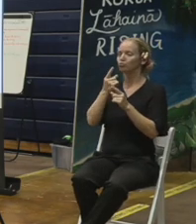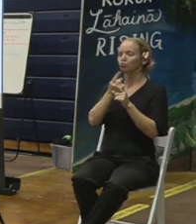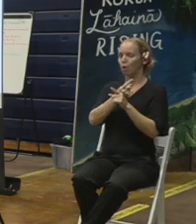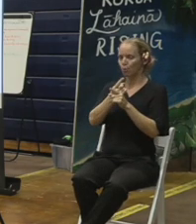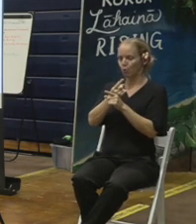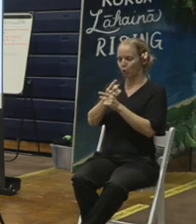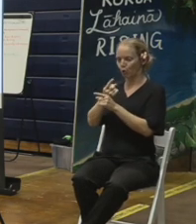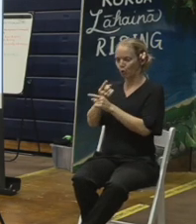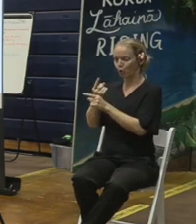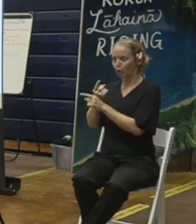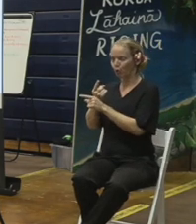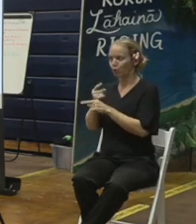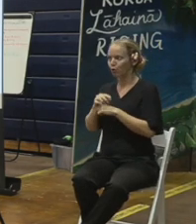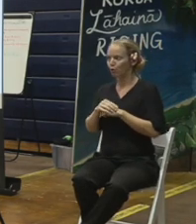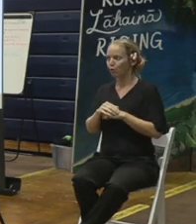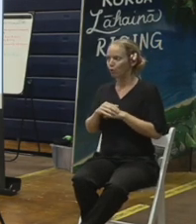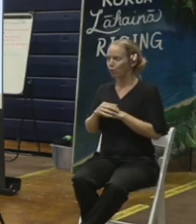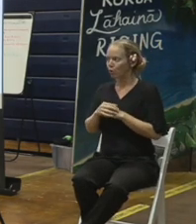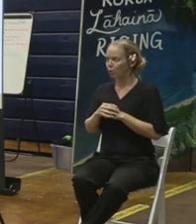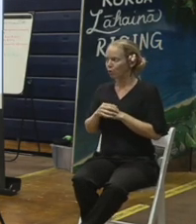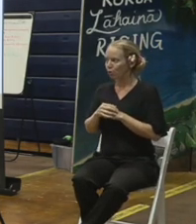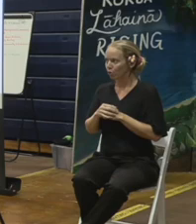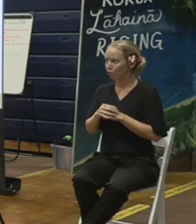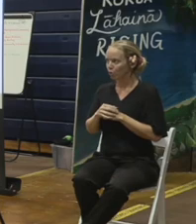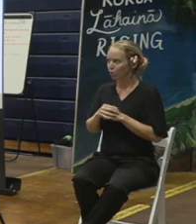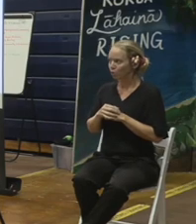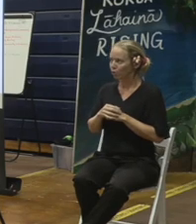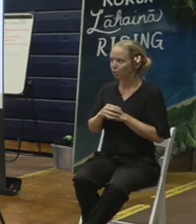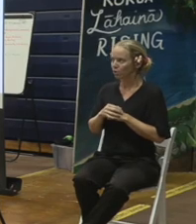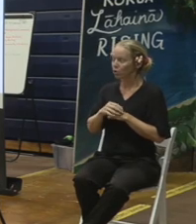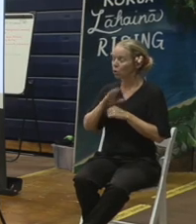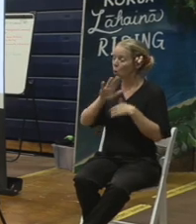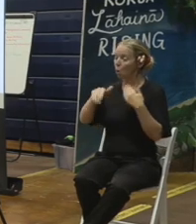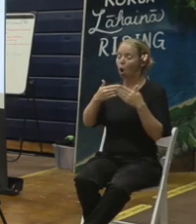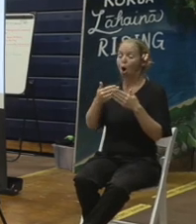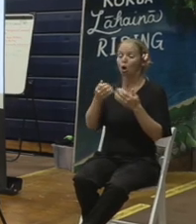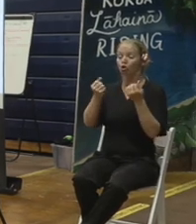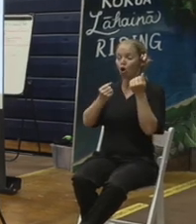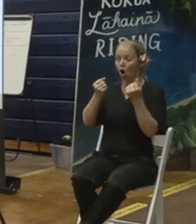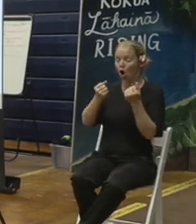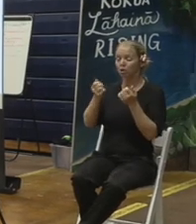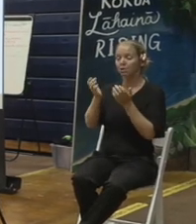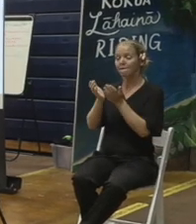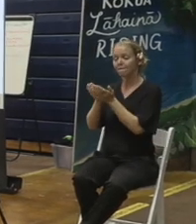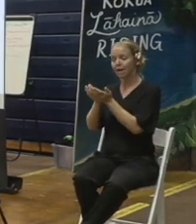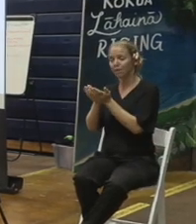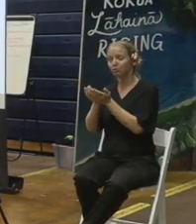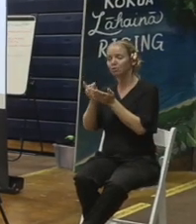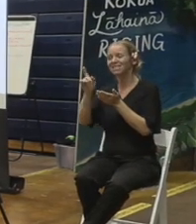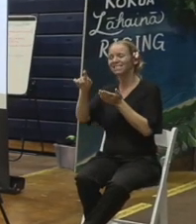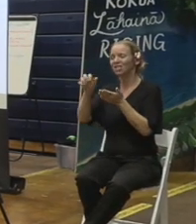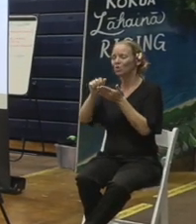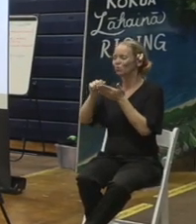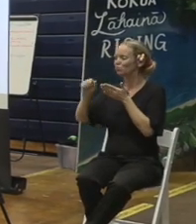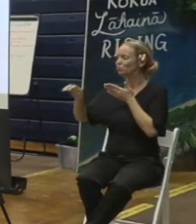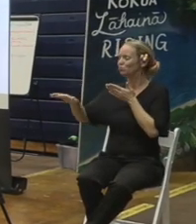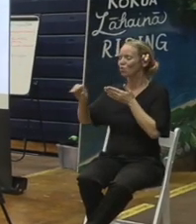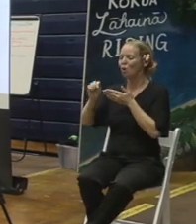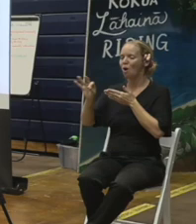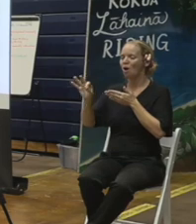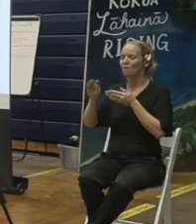as these vehicles and vessels are taken off the property and before they go, in most cases, to recycling